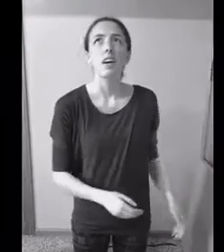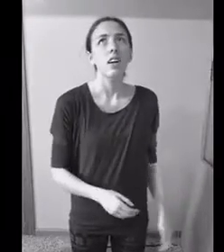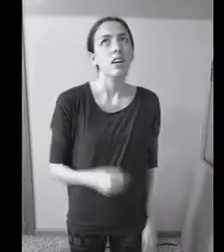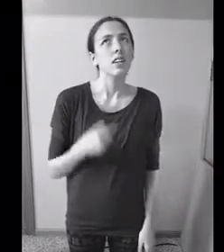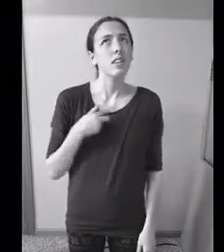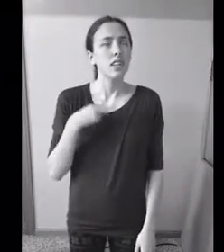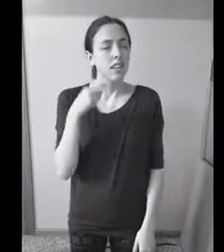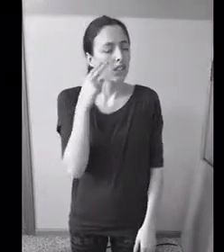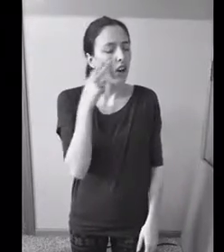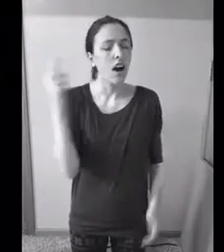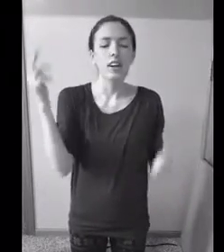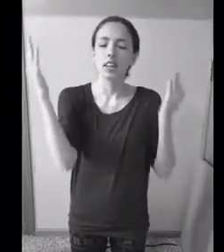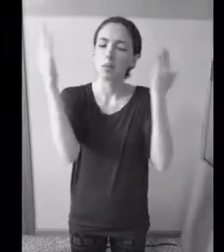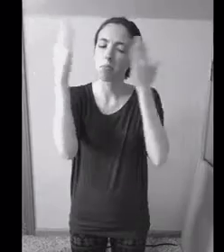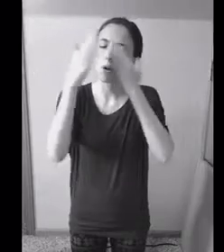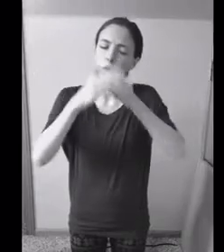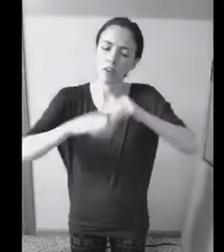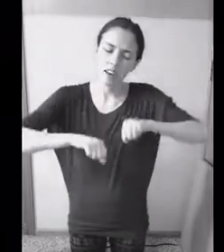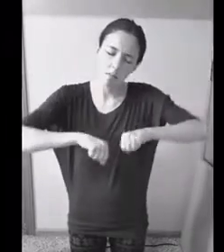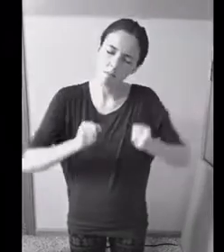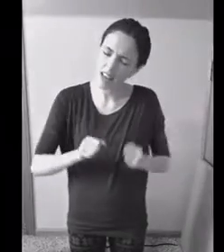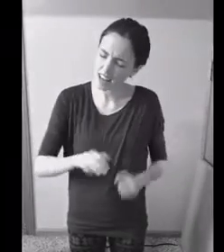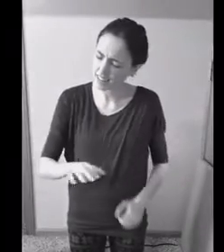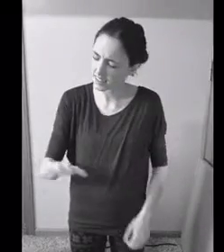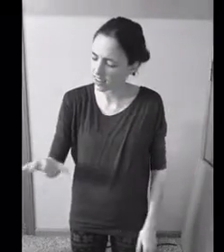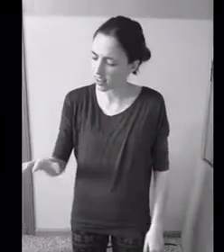I've seen the dark in the broken places